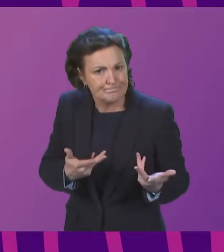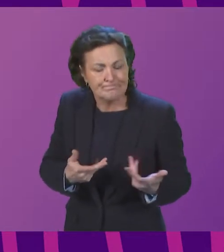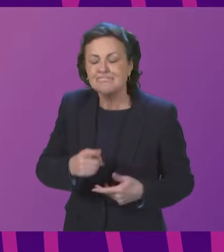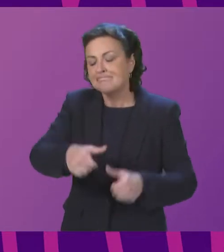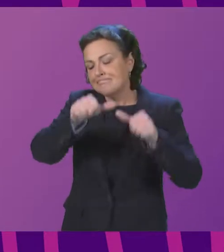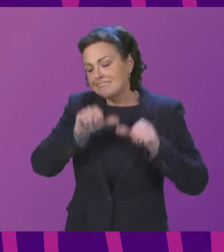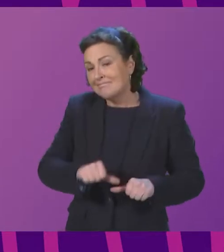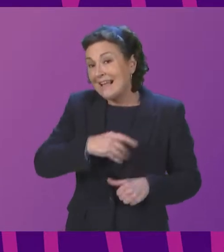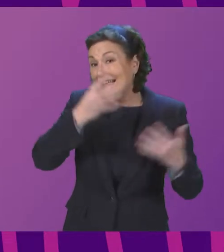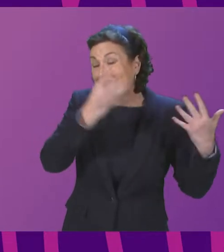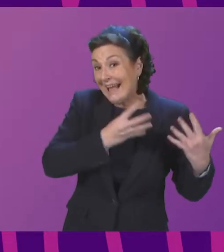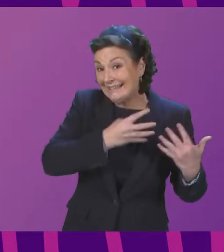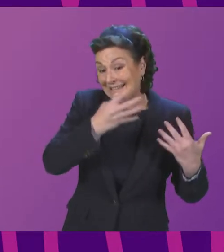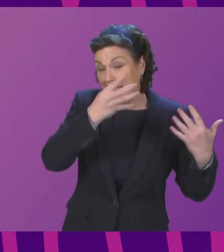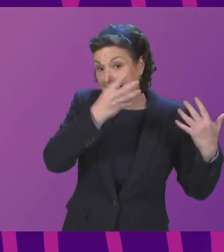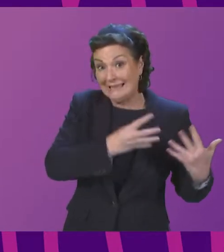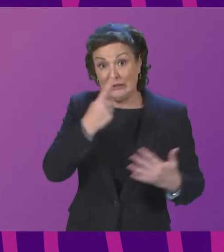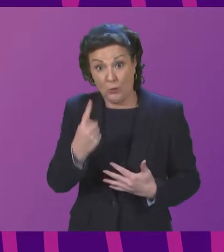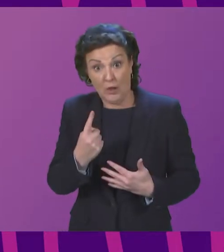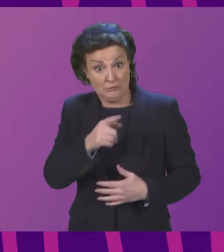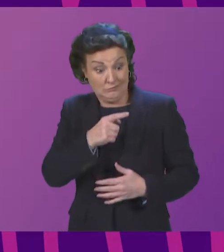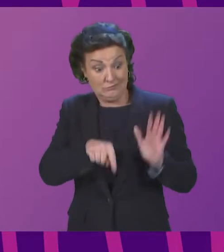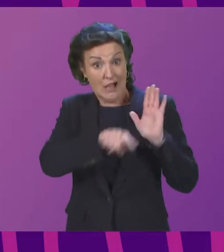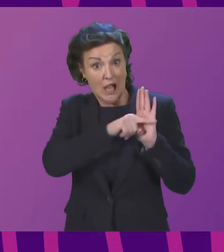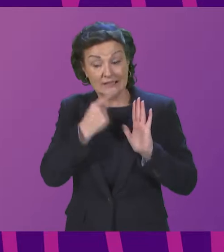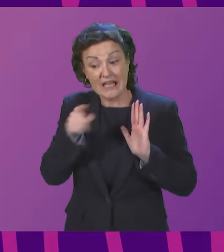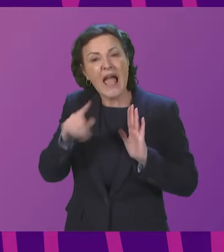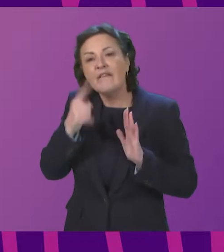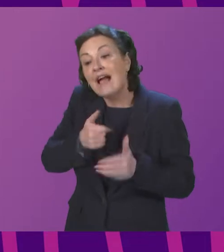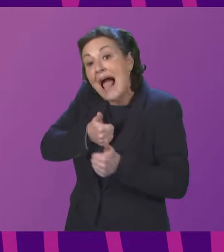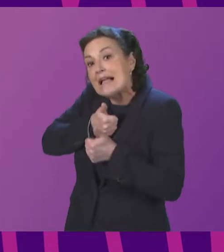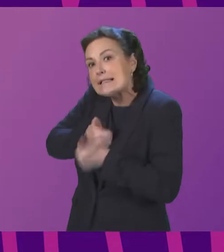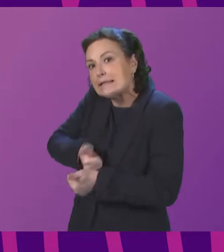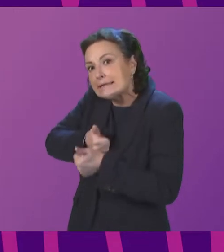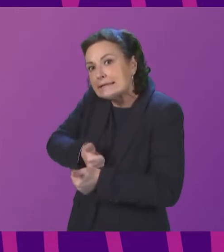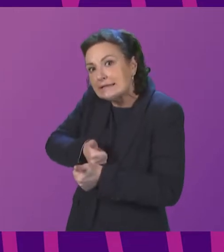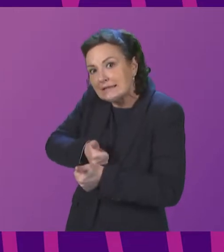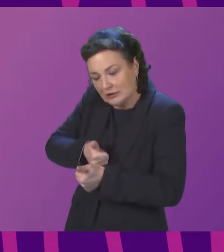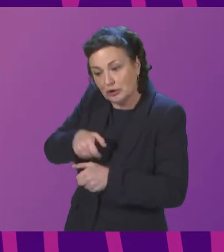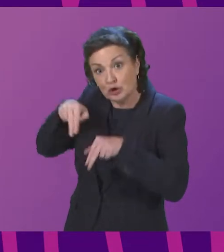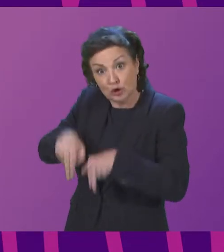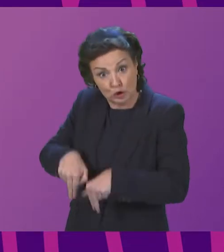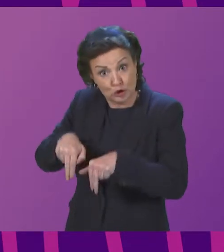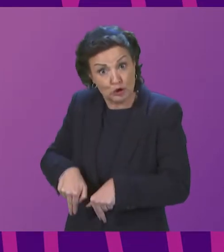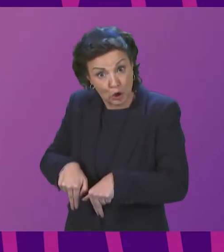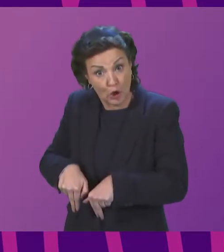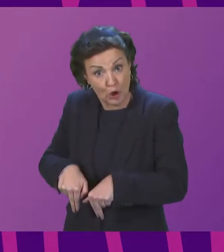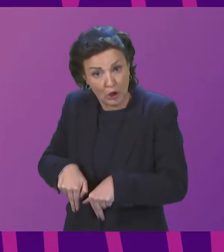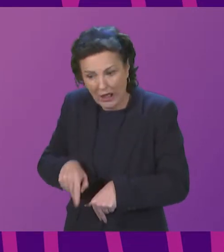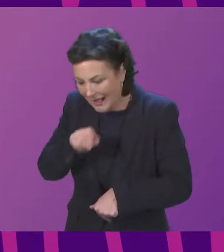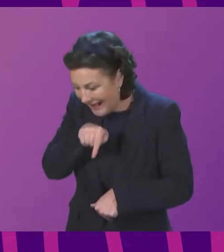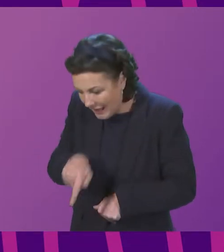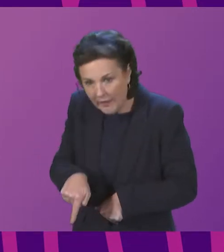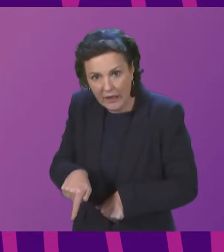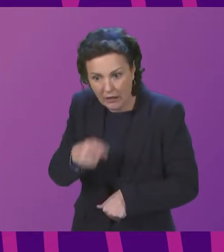in the 91 act stating that if an assistance dog is attacked the assisted person may suffer a significant reduction in freedom